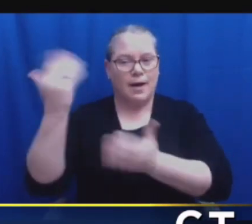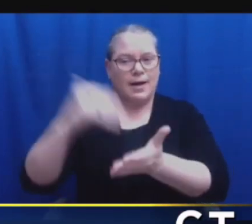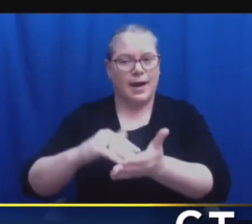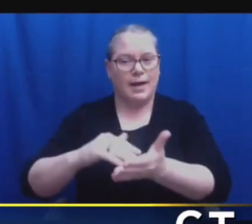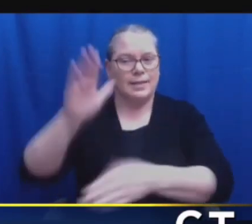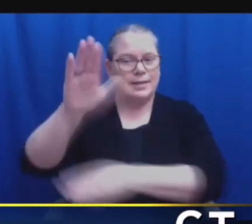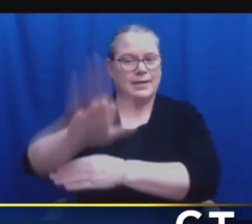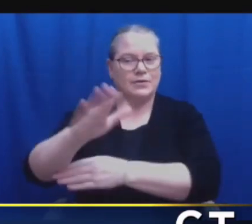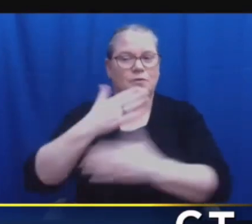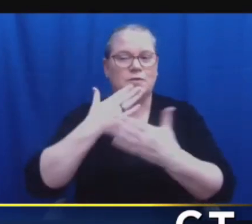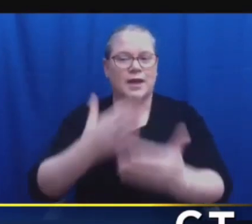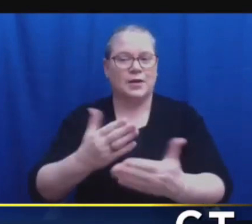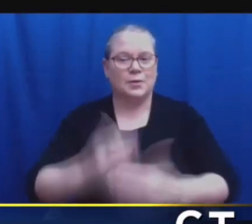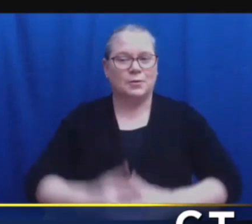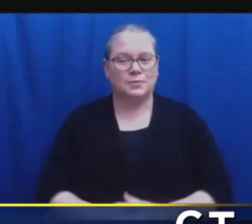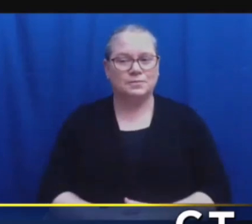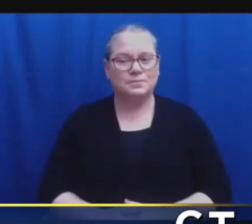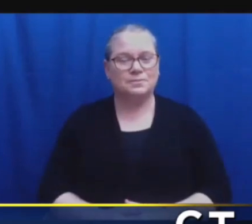Thank you. Thank